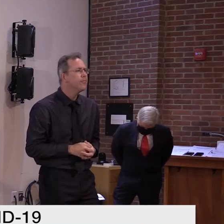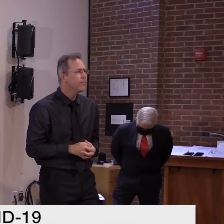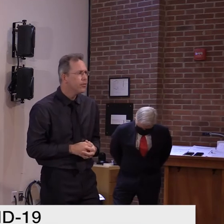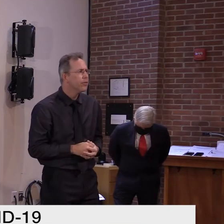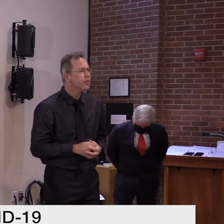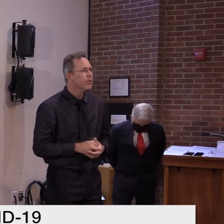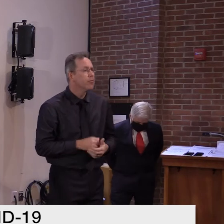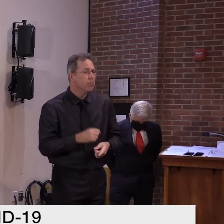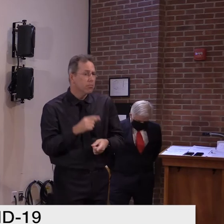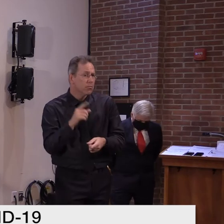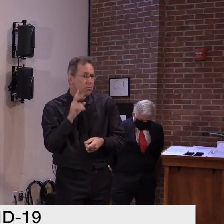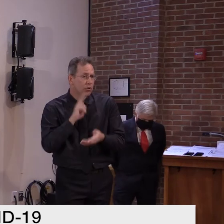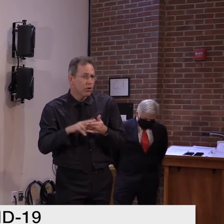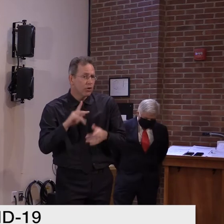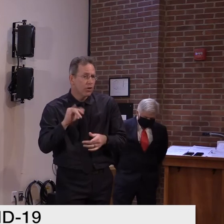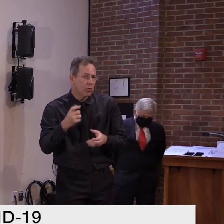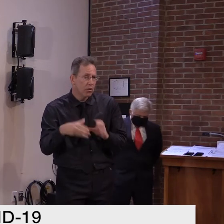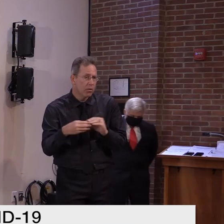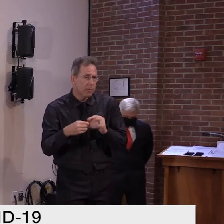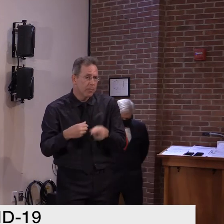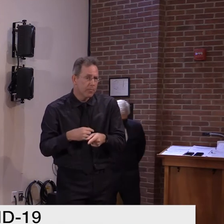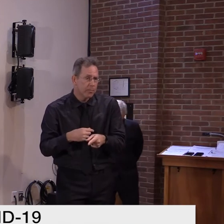guidance, I believe.